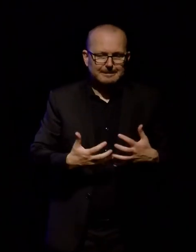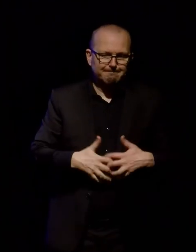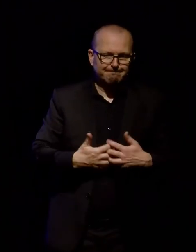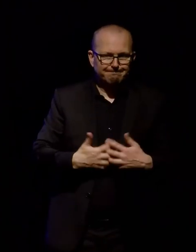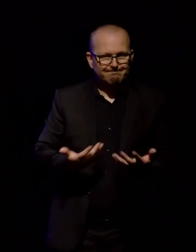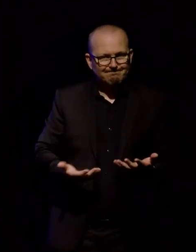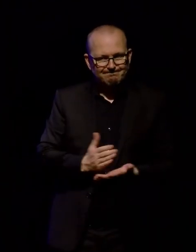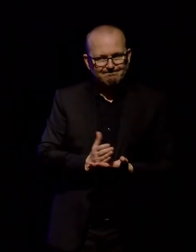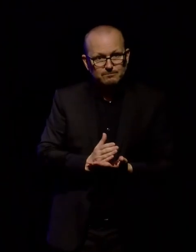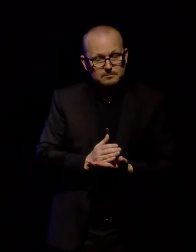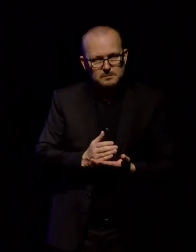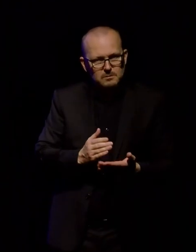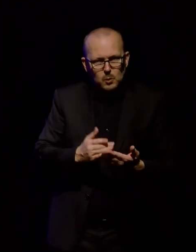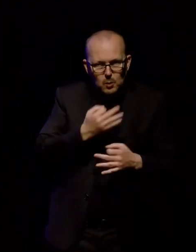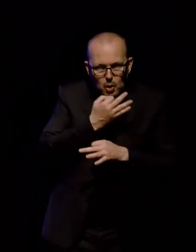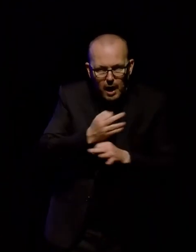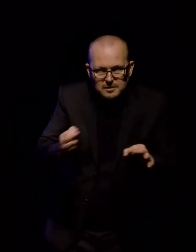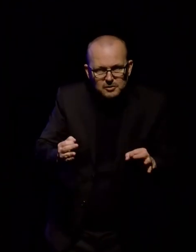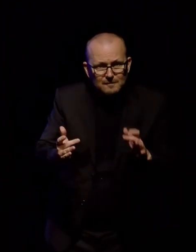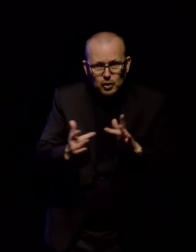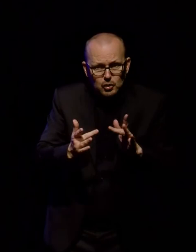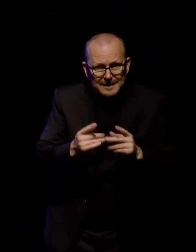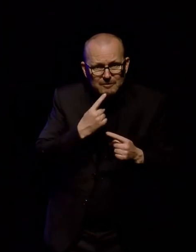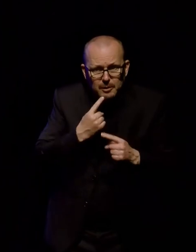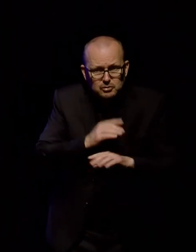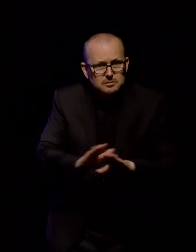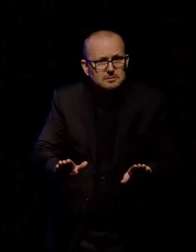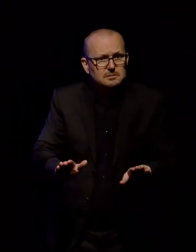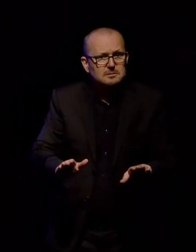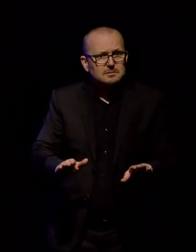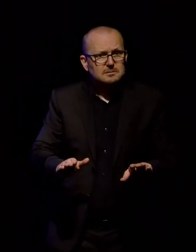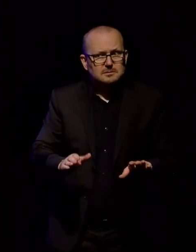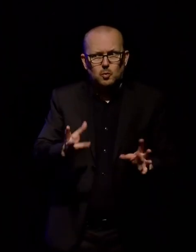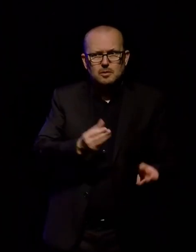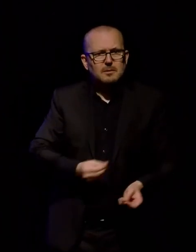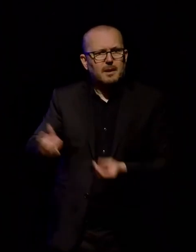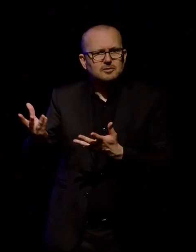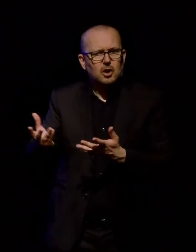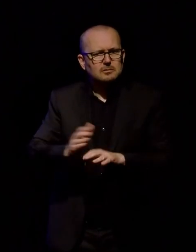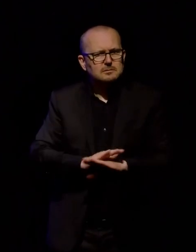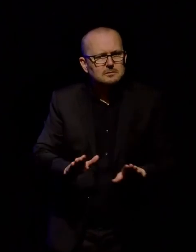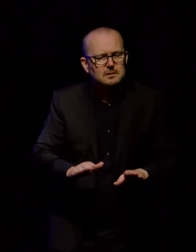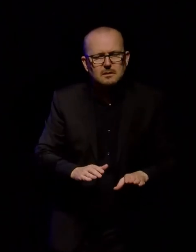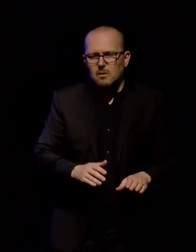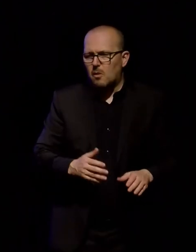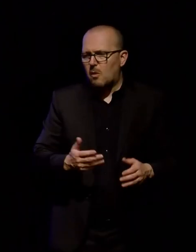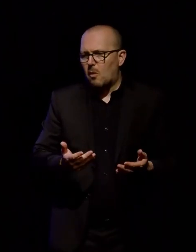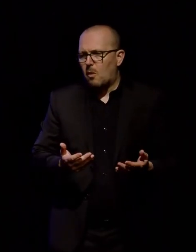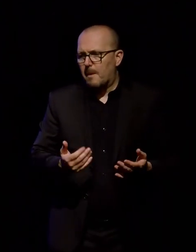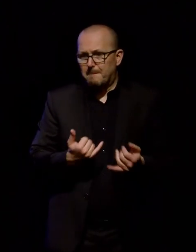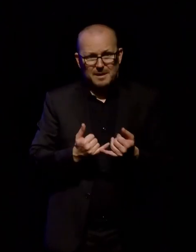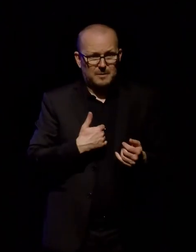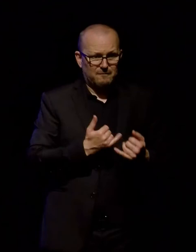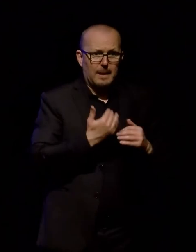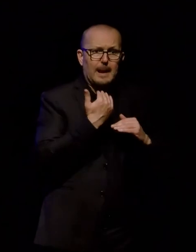process. We weren't asking for contact details. No contact details were being provided. And, we had really limited resources